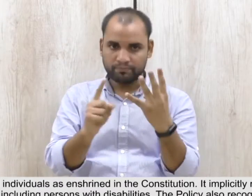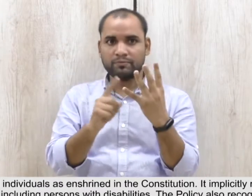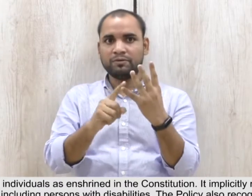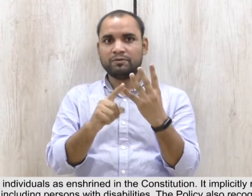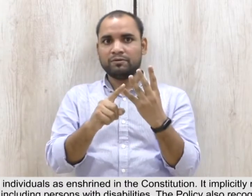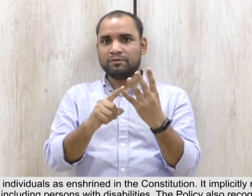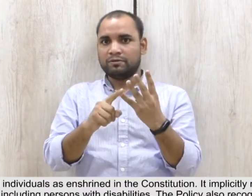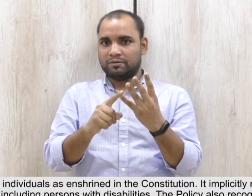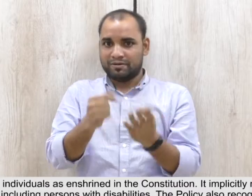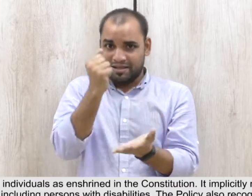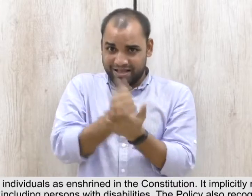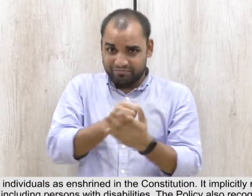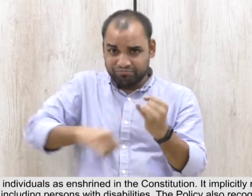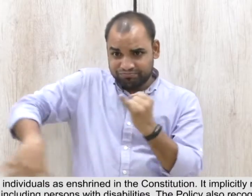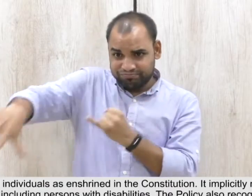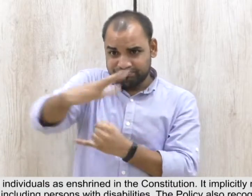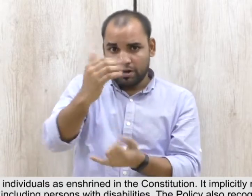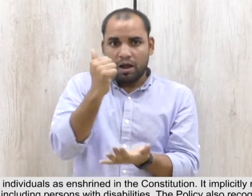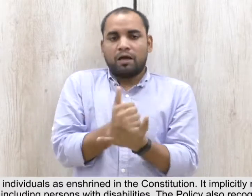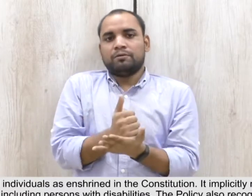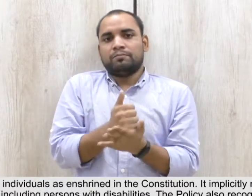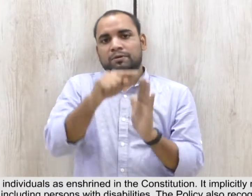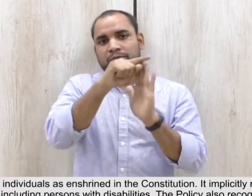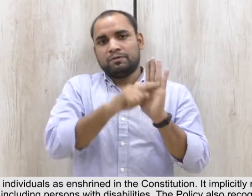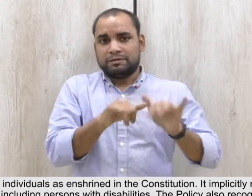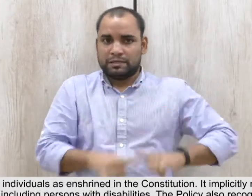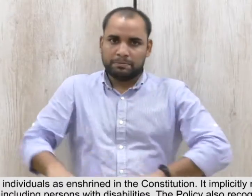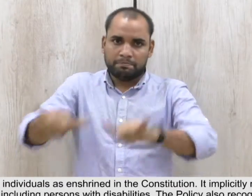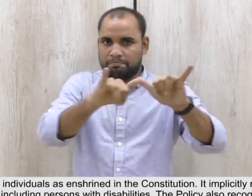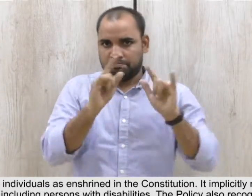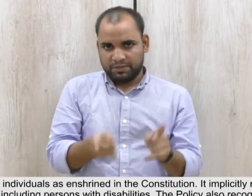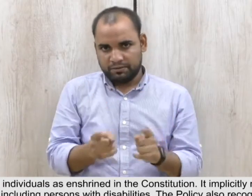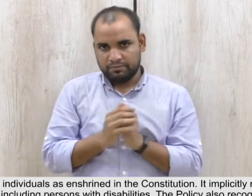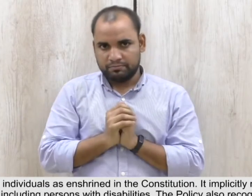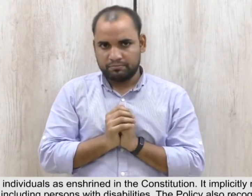and dignity of all individuals as enshrined in the Constitution.